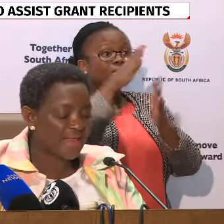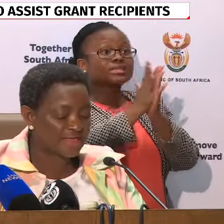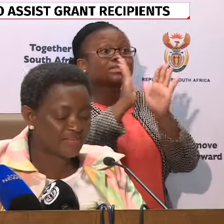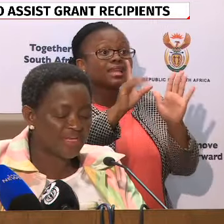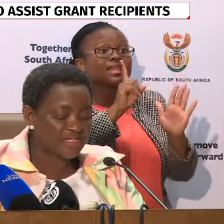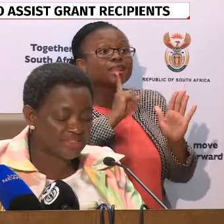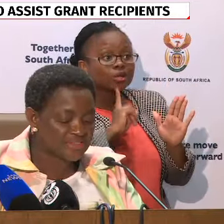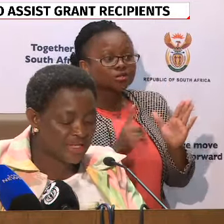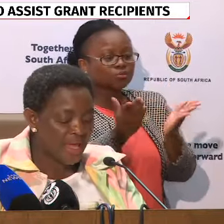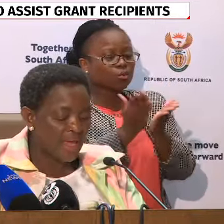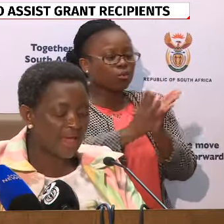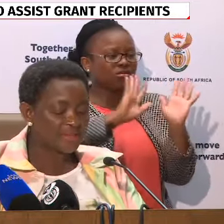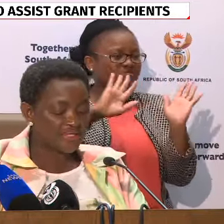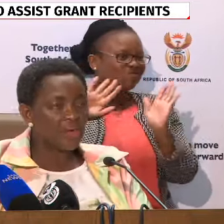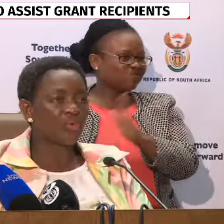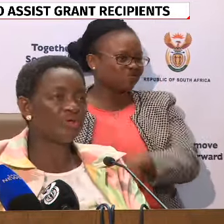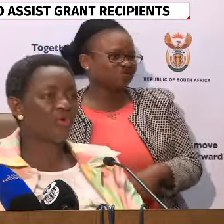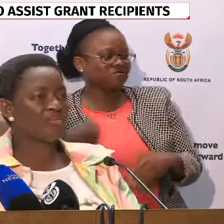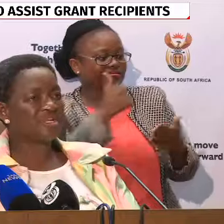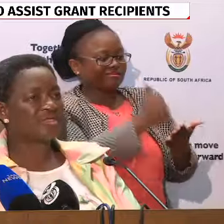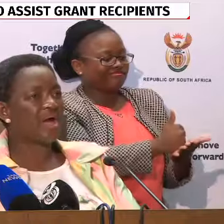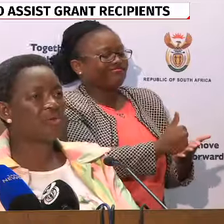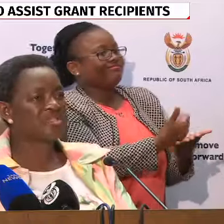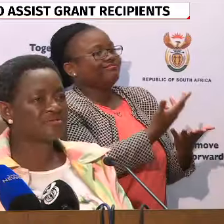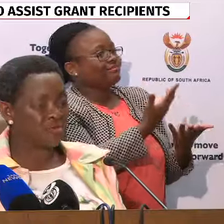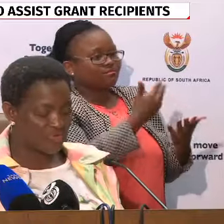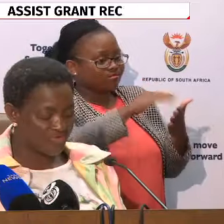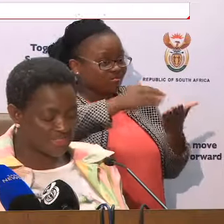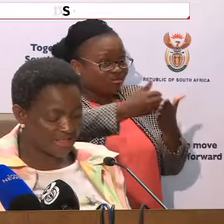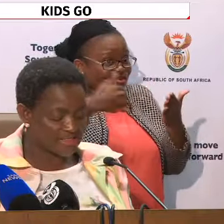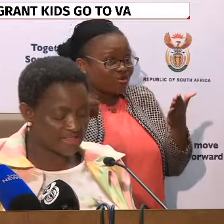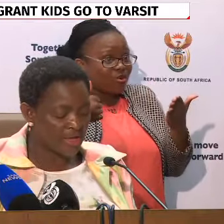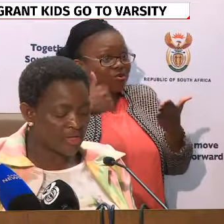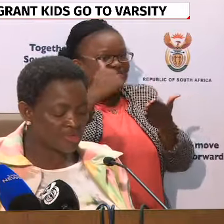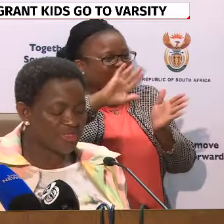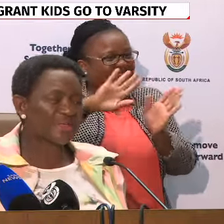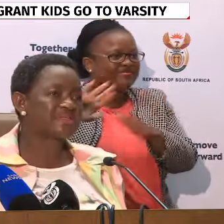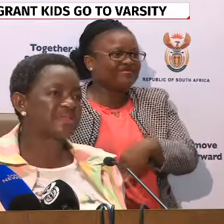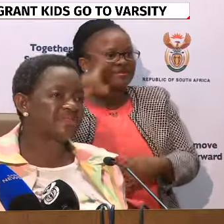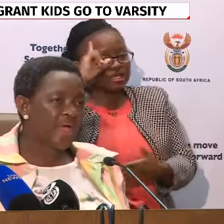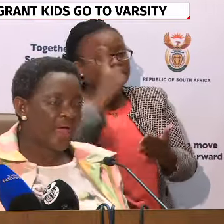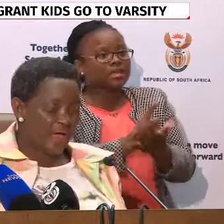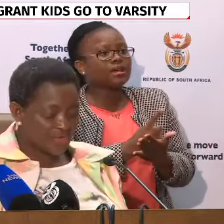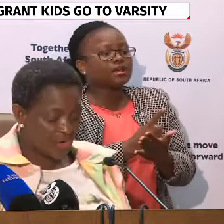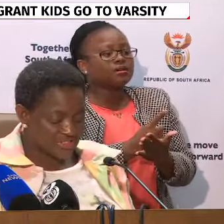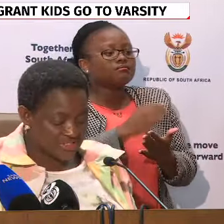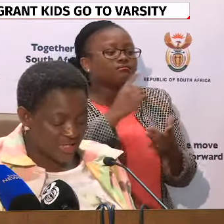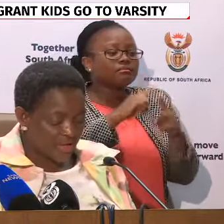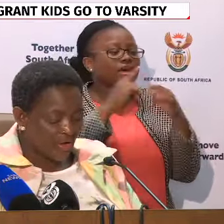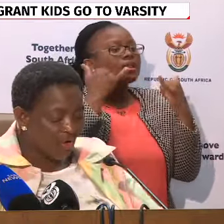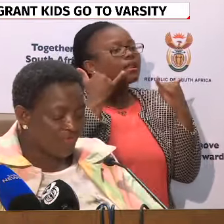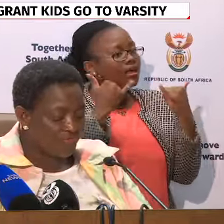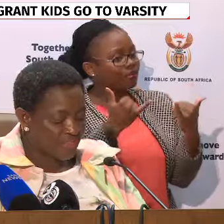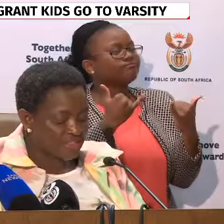final examinations. And we have committed ourselves to investigating to the reasons and causes